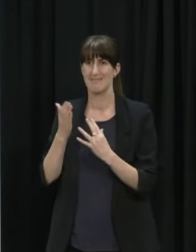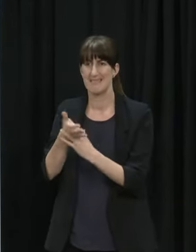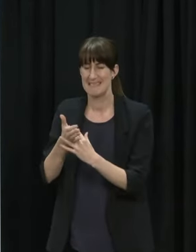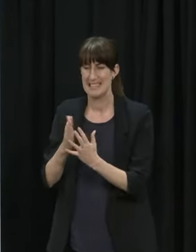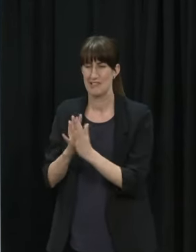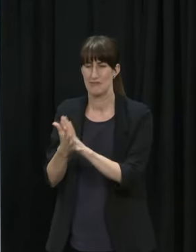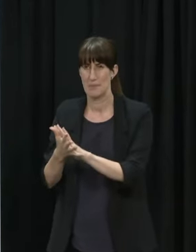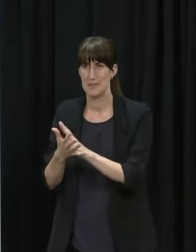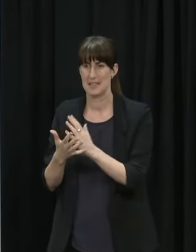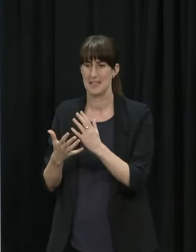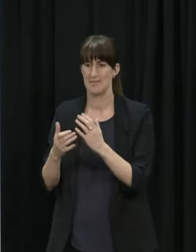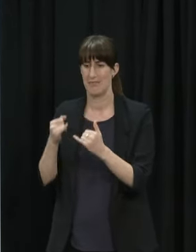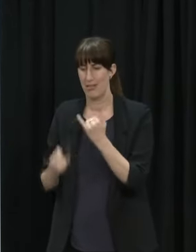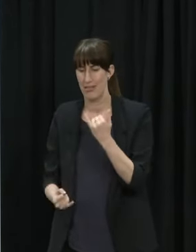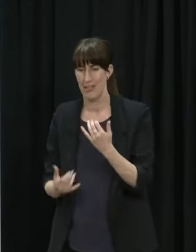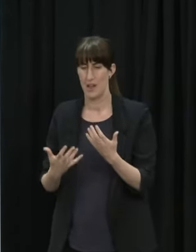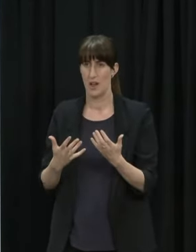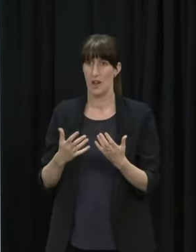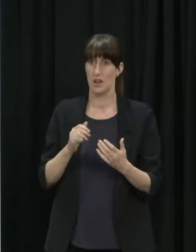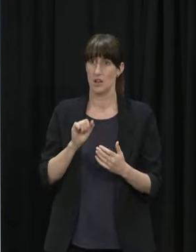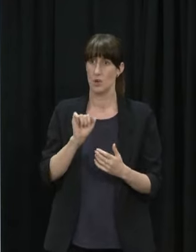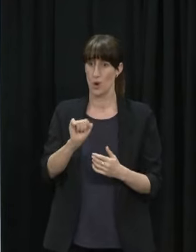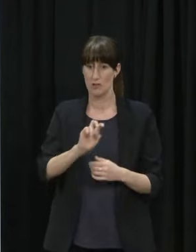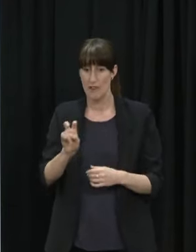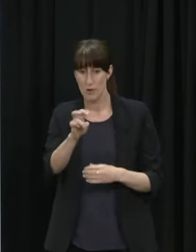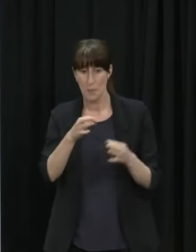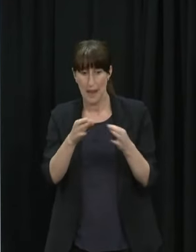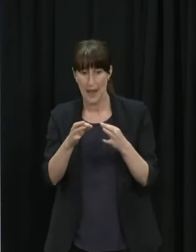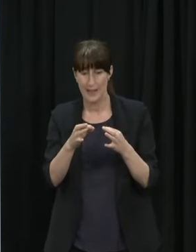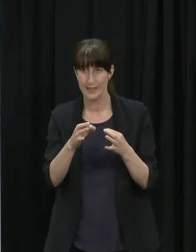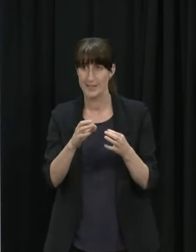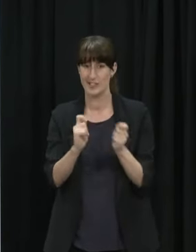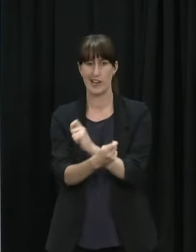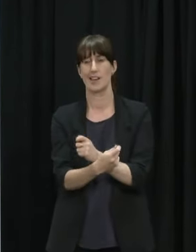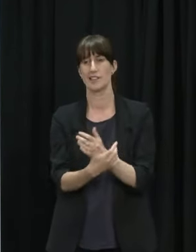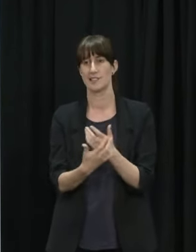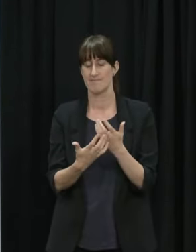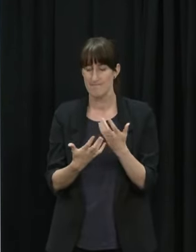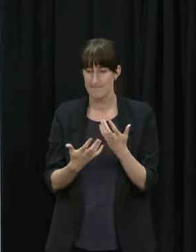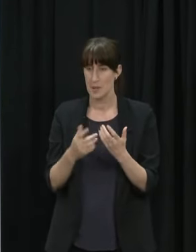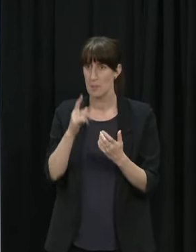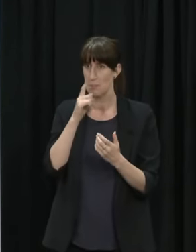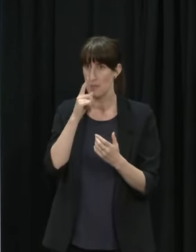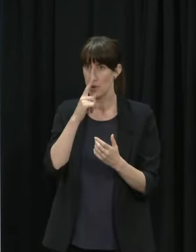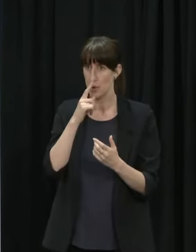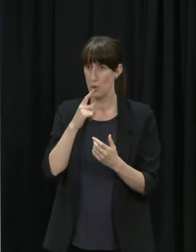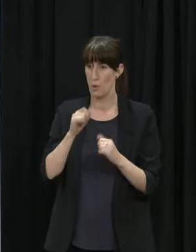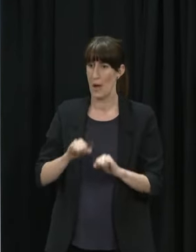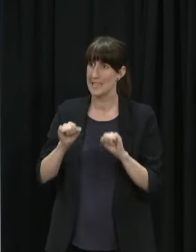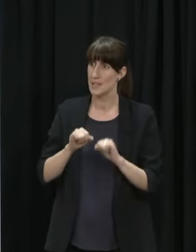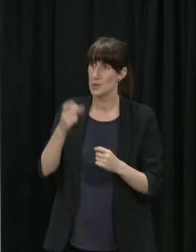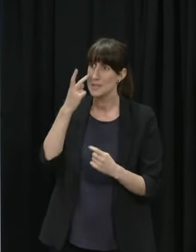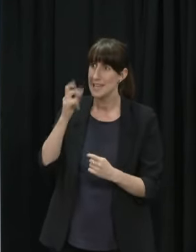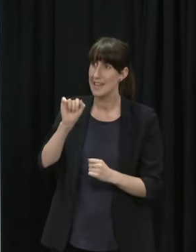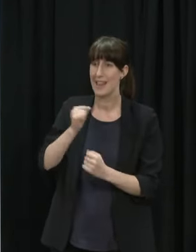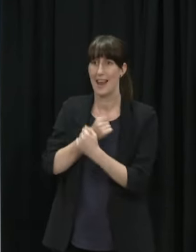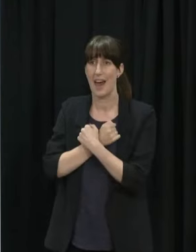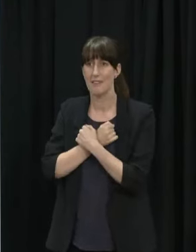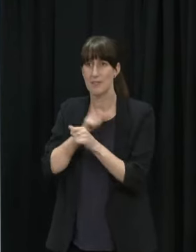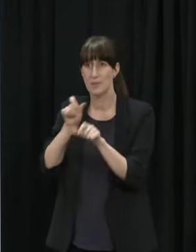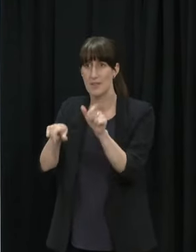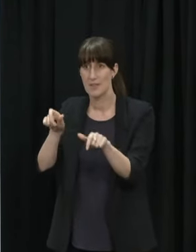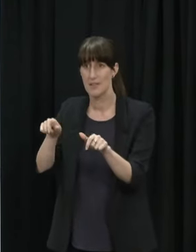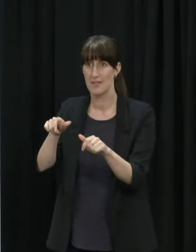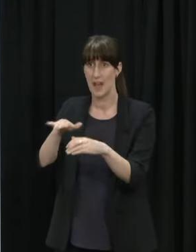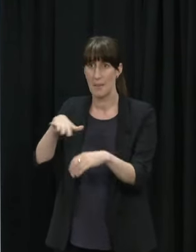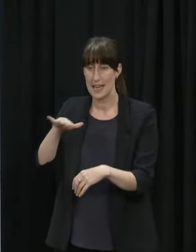people who are separated from their families you know the cost the personal cost the of the global pandemic has been very high for